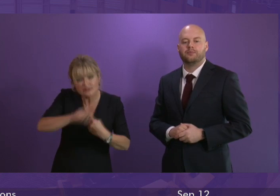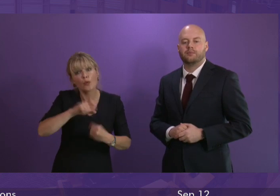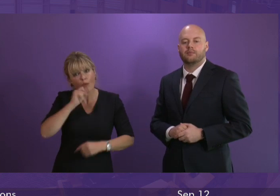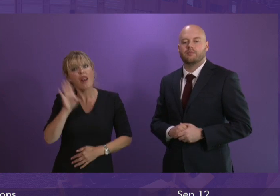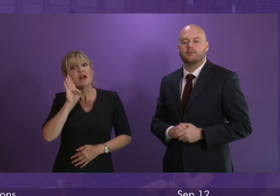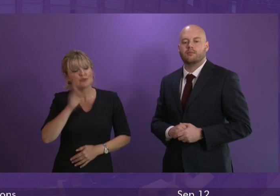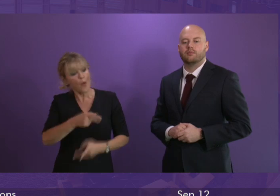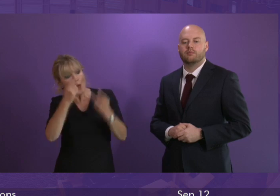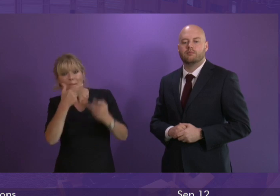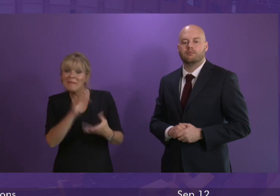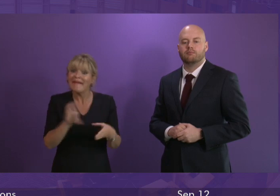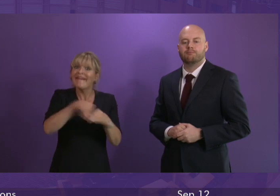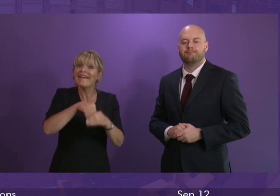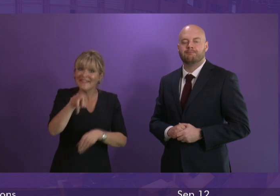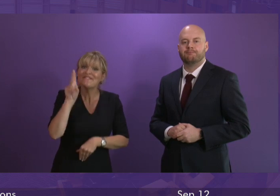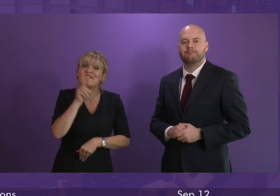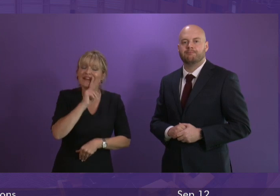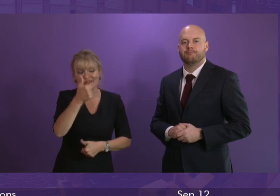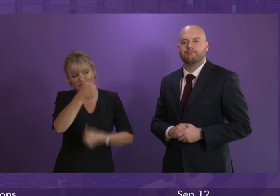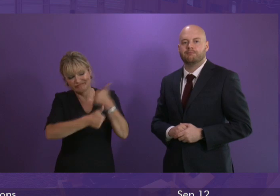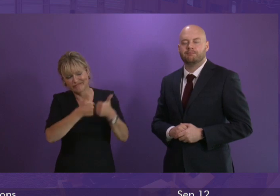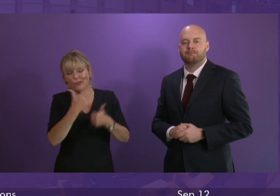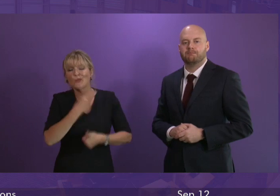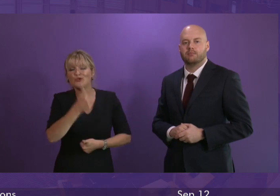who are taking part in the protest next Friday the very best